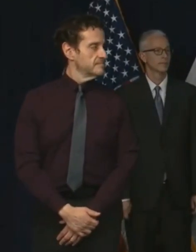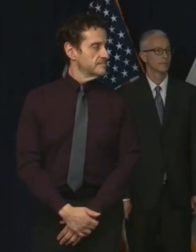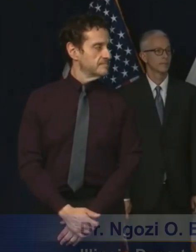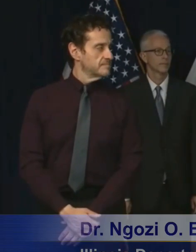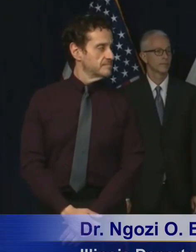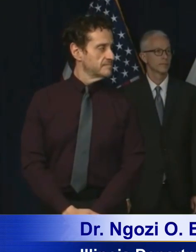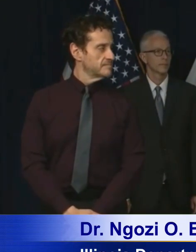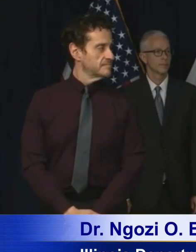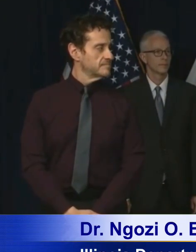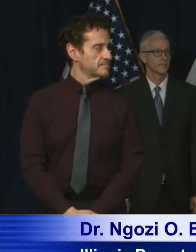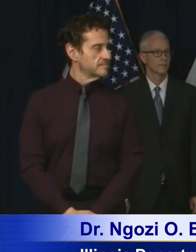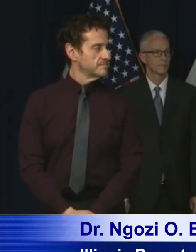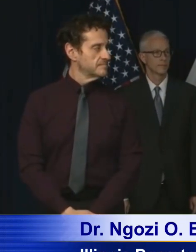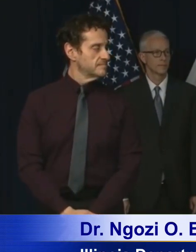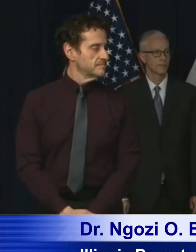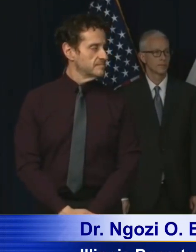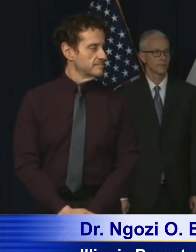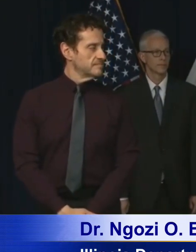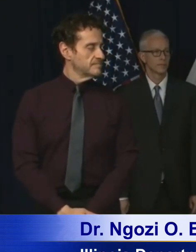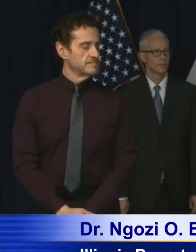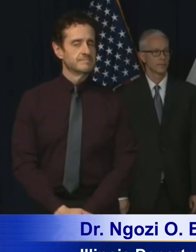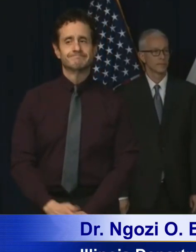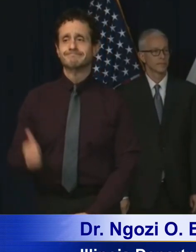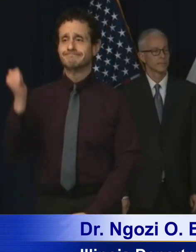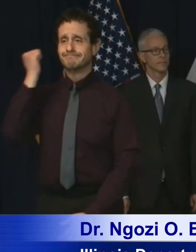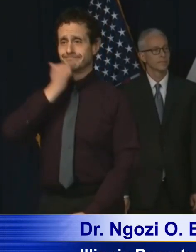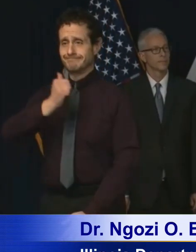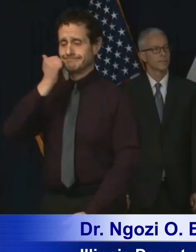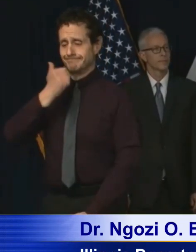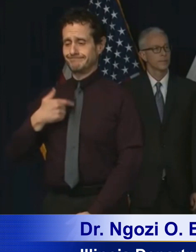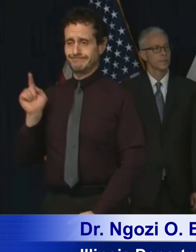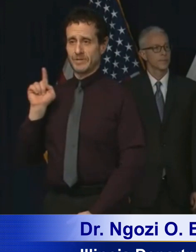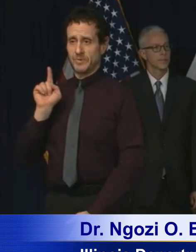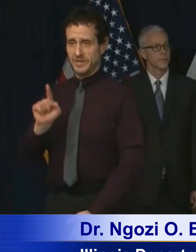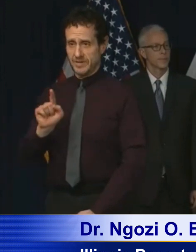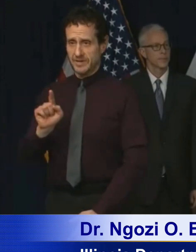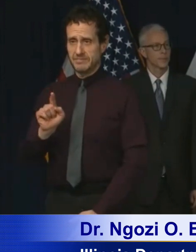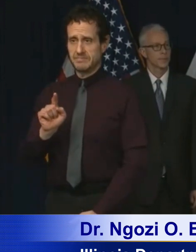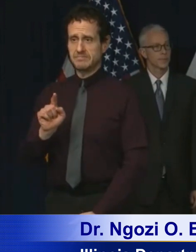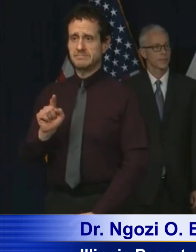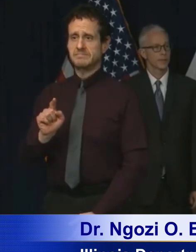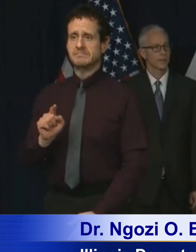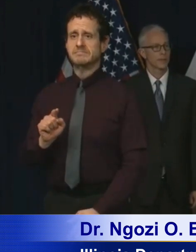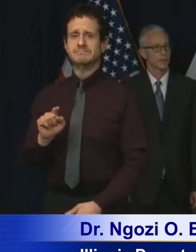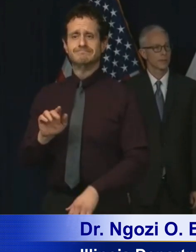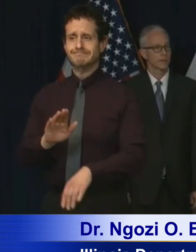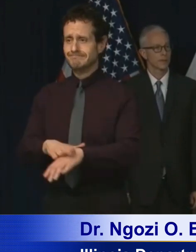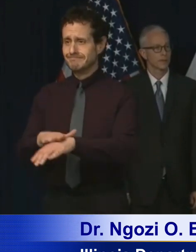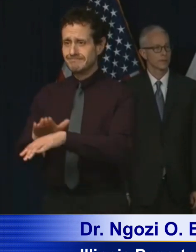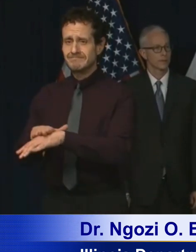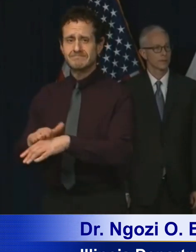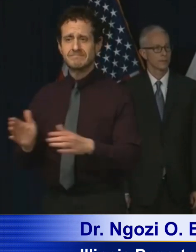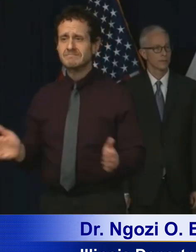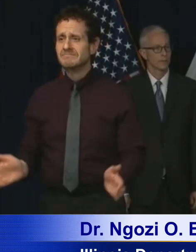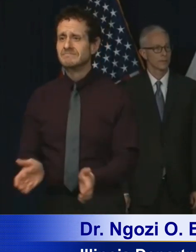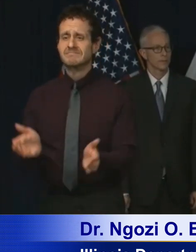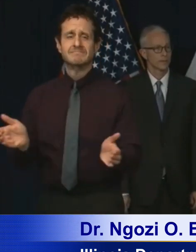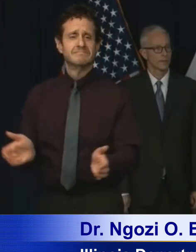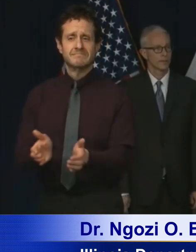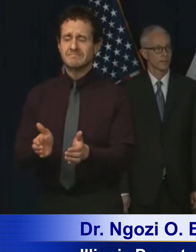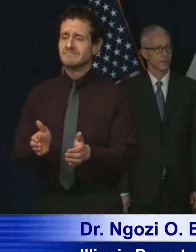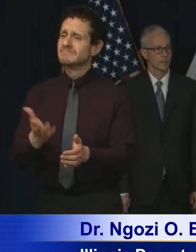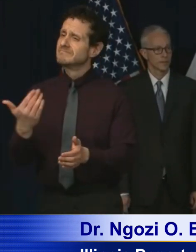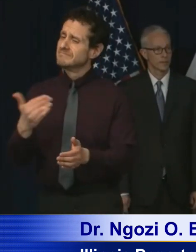So we come before you each day to encourage you to continue the fight against